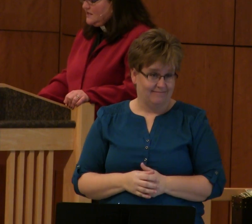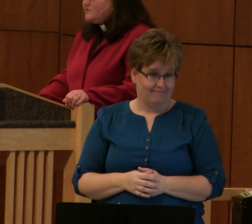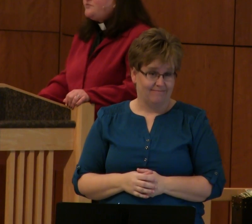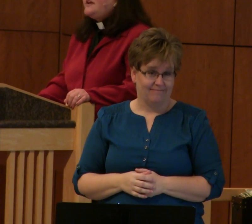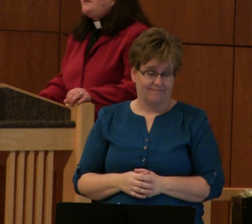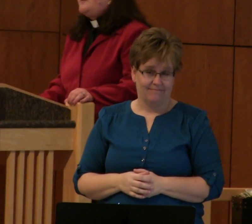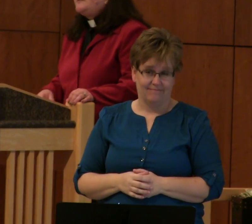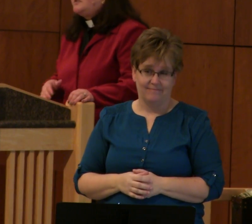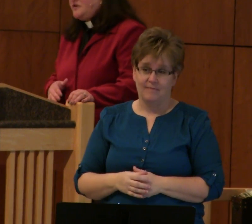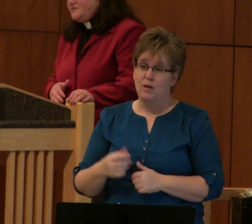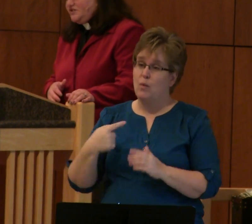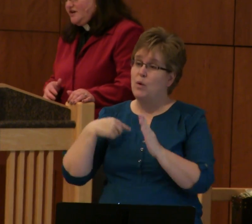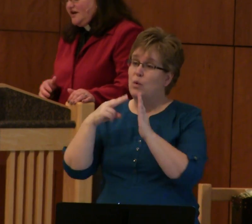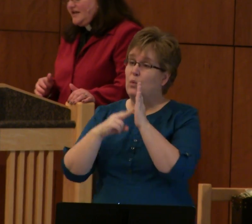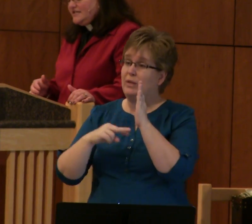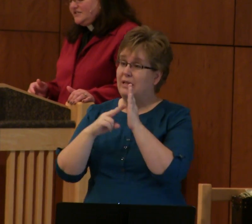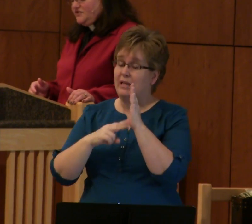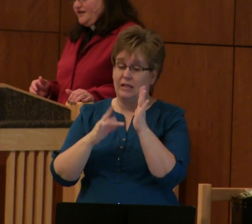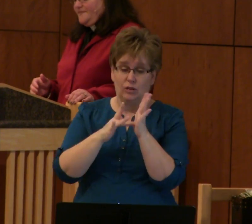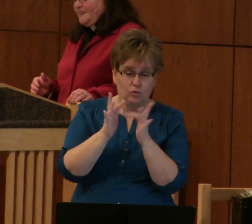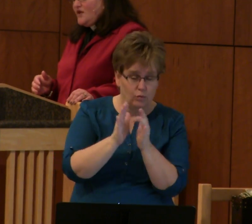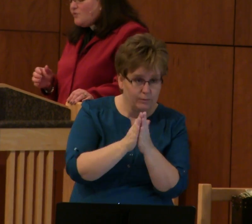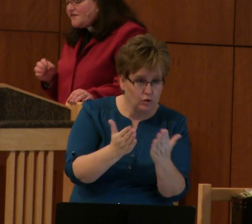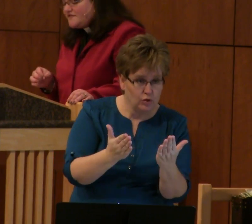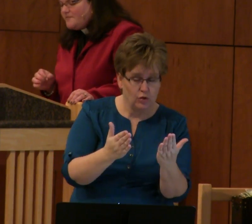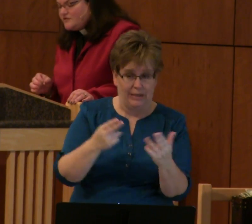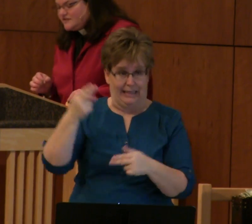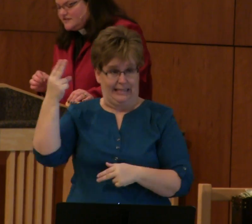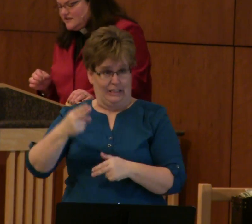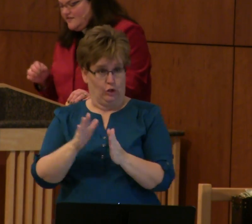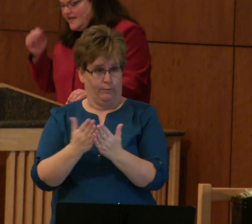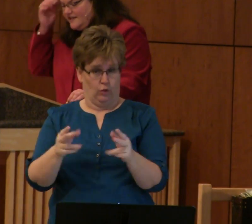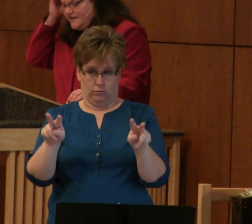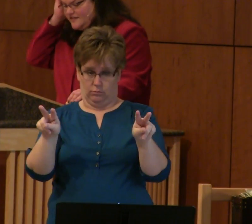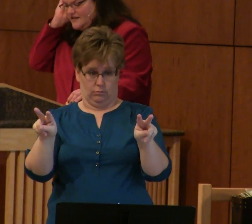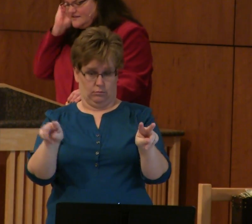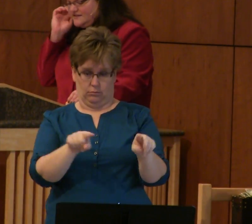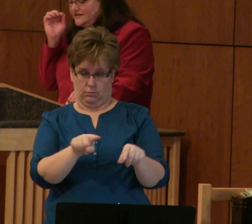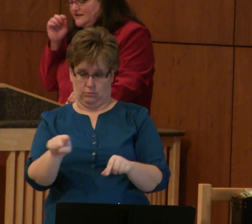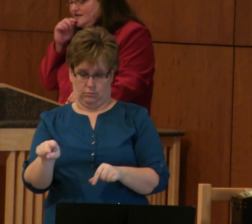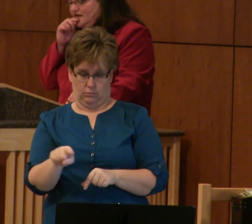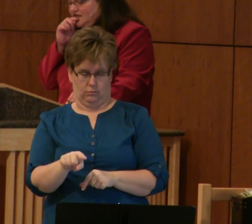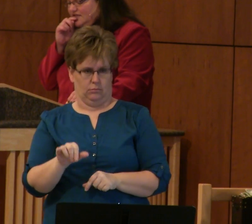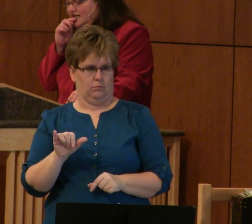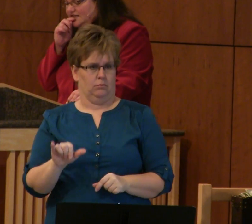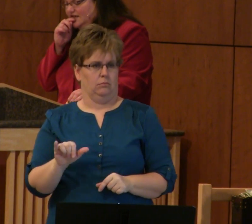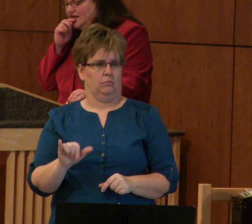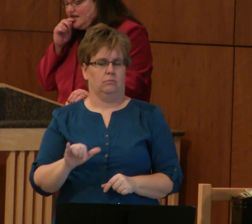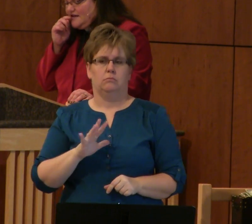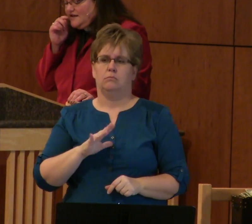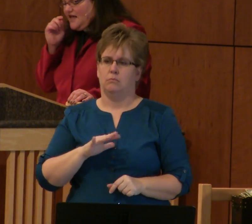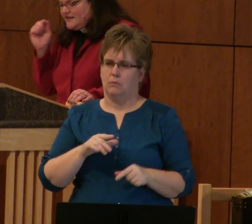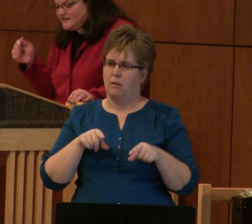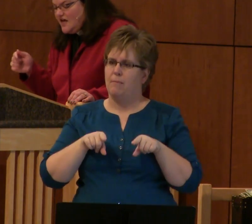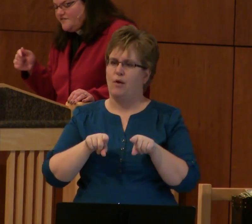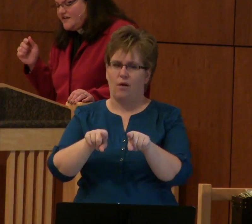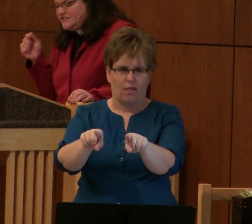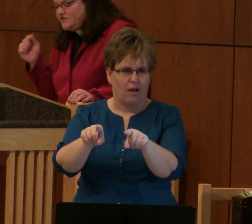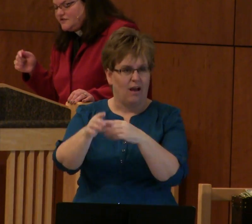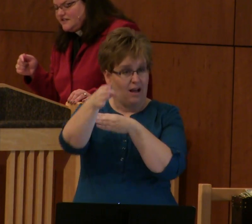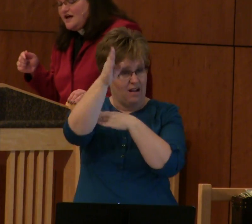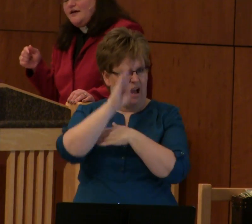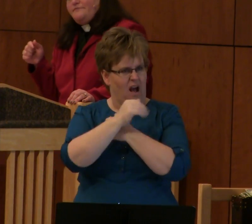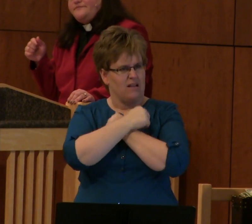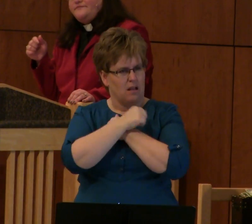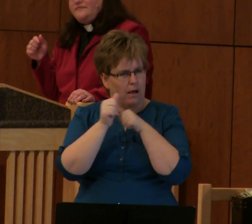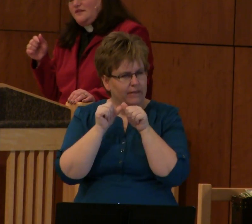And as we read both scripture and history, one of the most unlikely things is that God's love